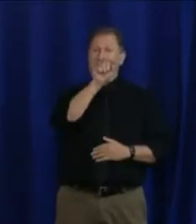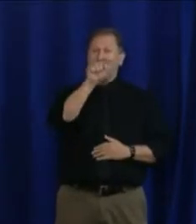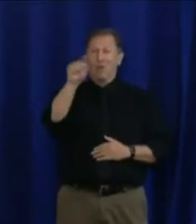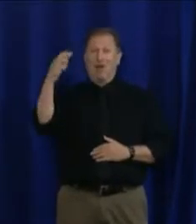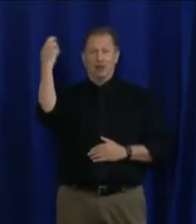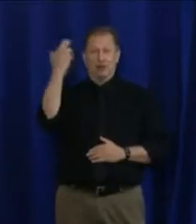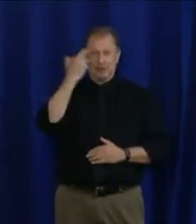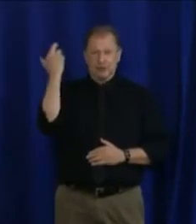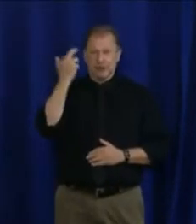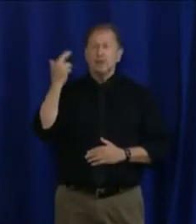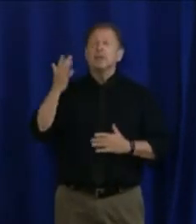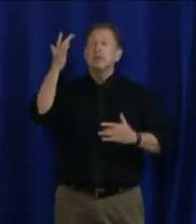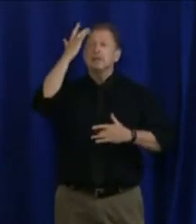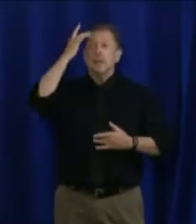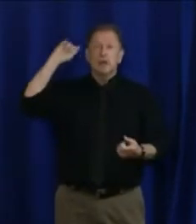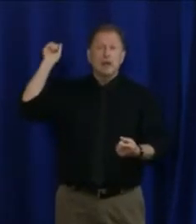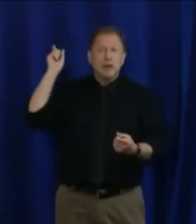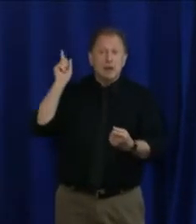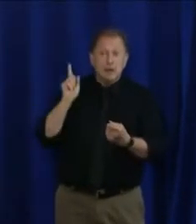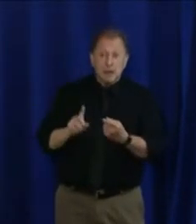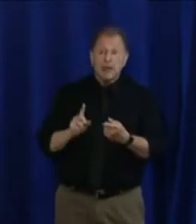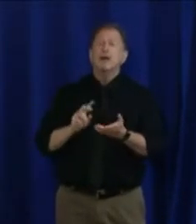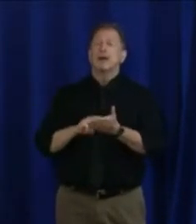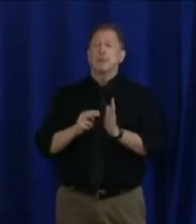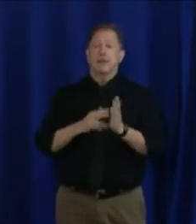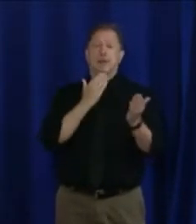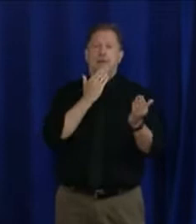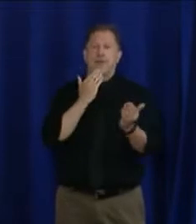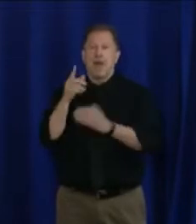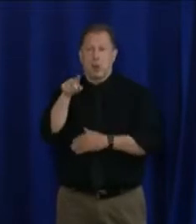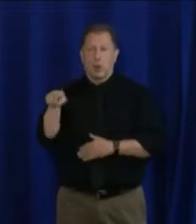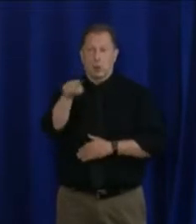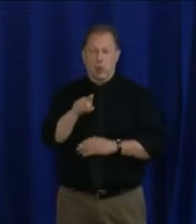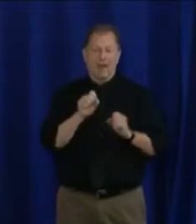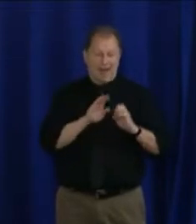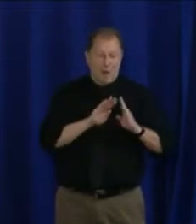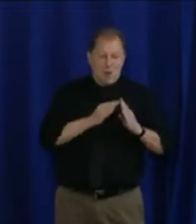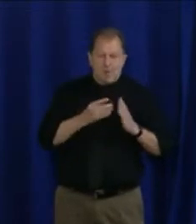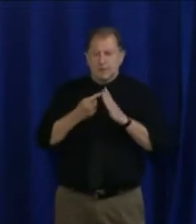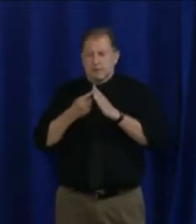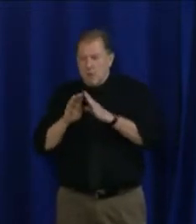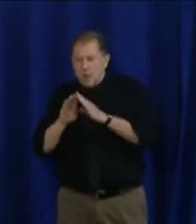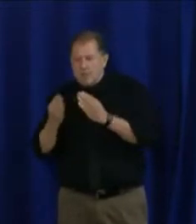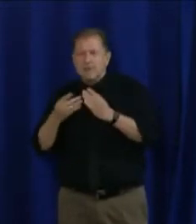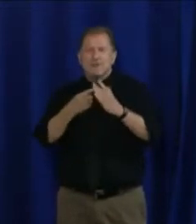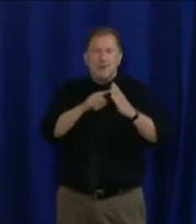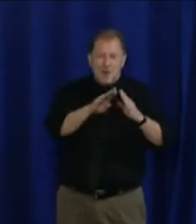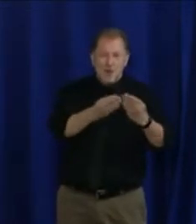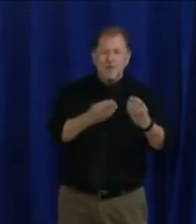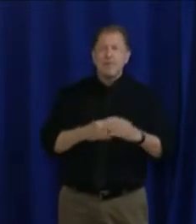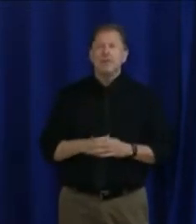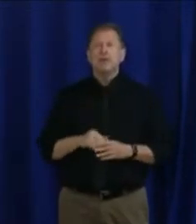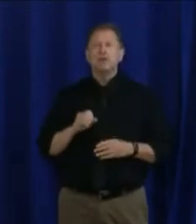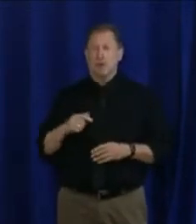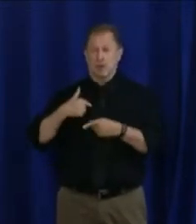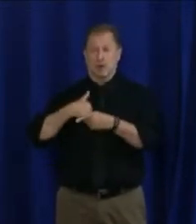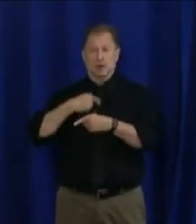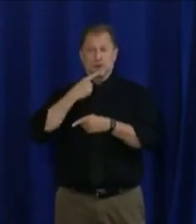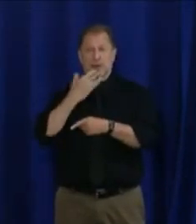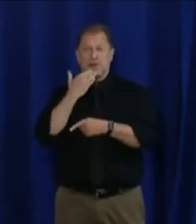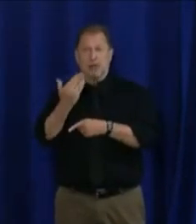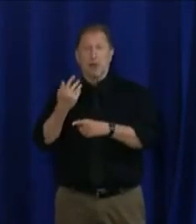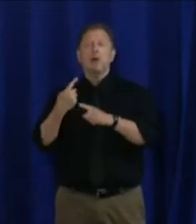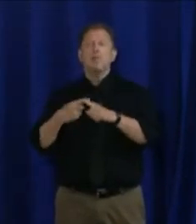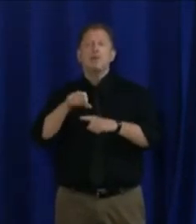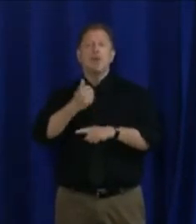day since this pandemic hit Chicago. And on behalf of your fellow Chicagoans, I want to say thank you, and